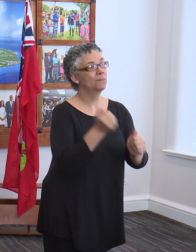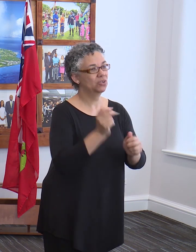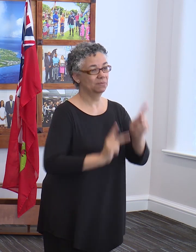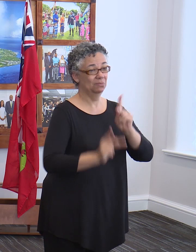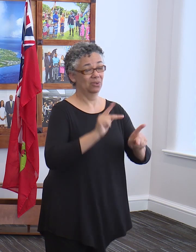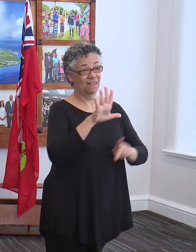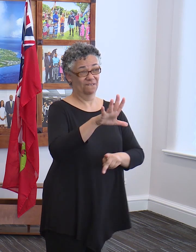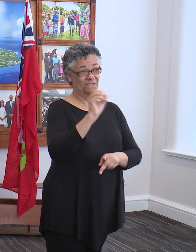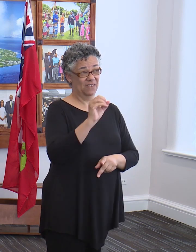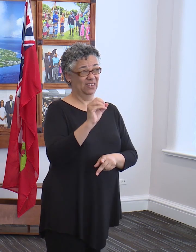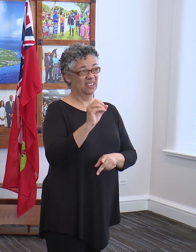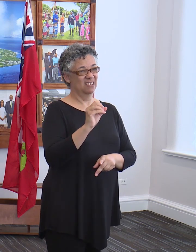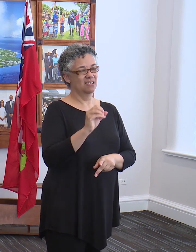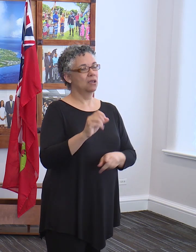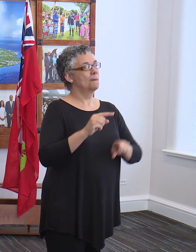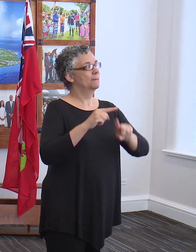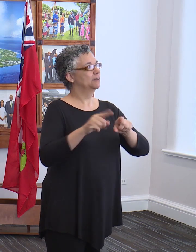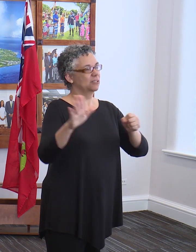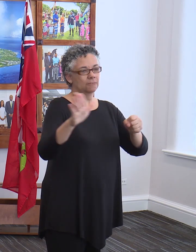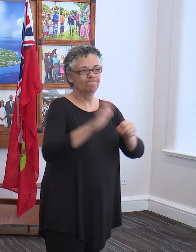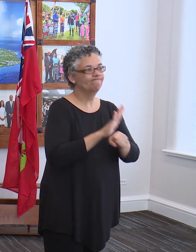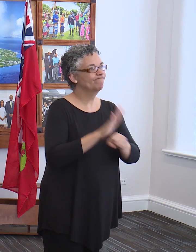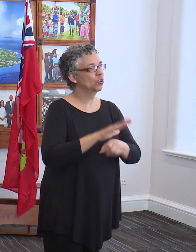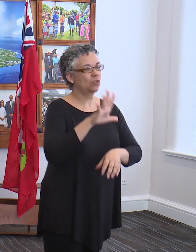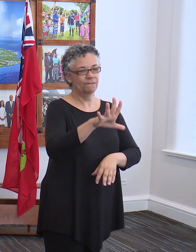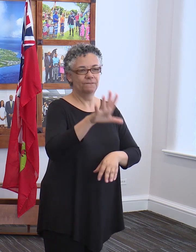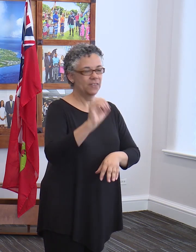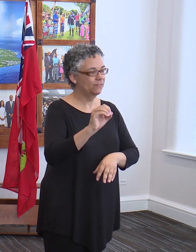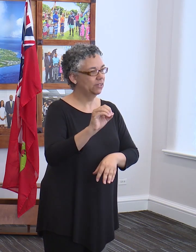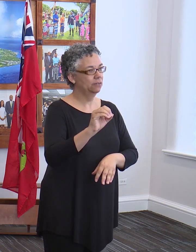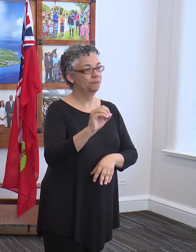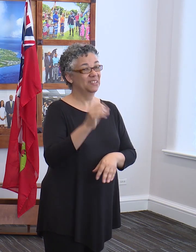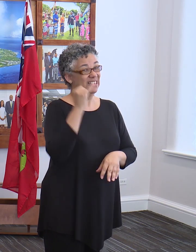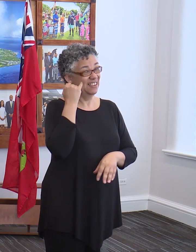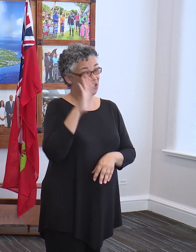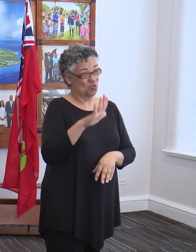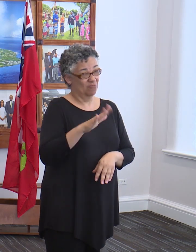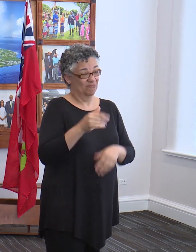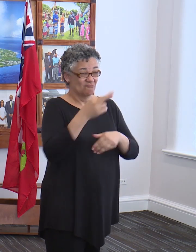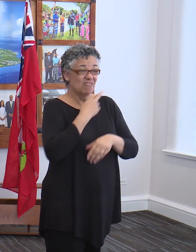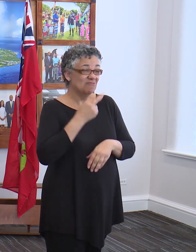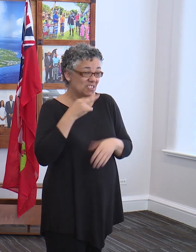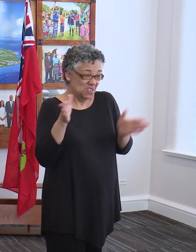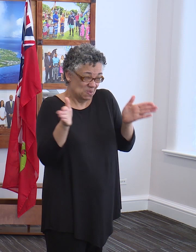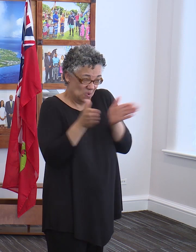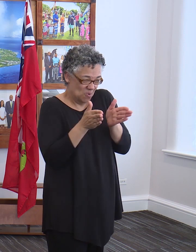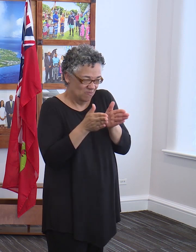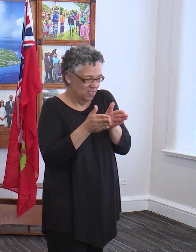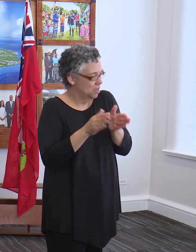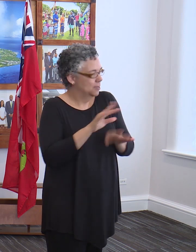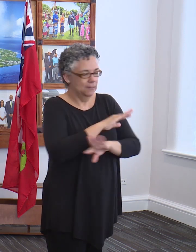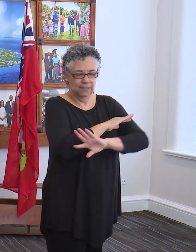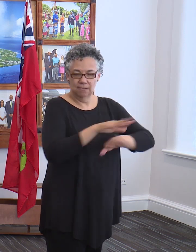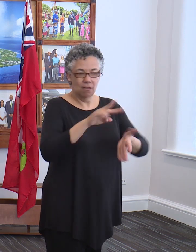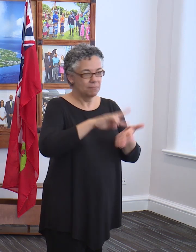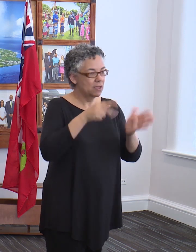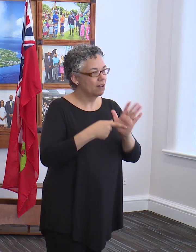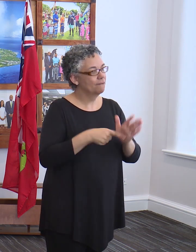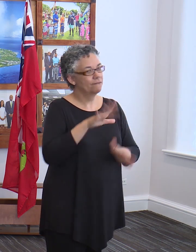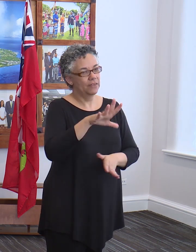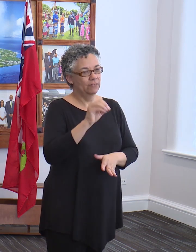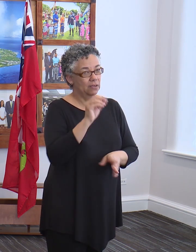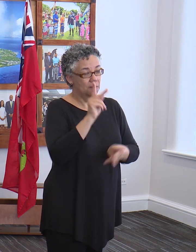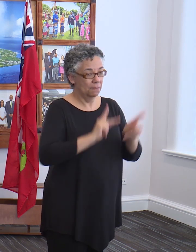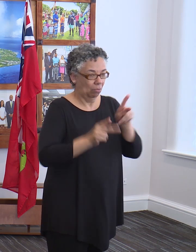large space, but that is the total maximum. If your space is smaller, that does not mean that you can put 50 people into a small